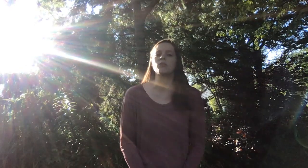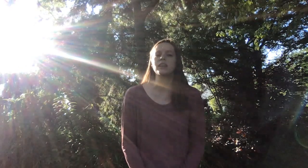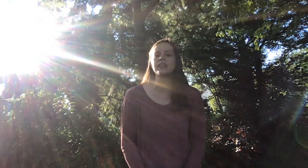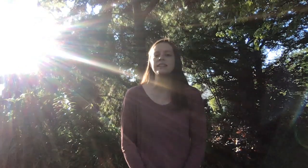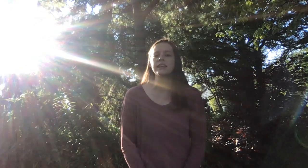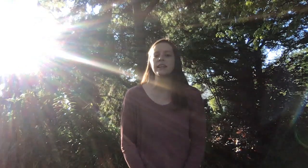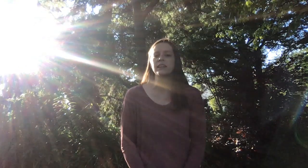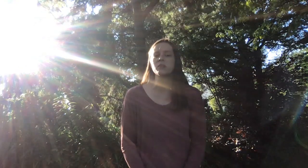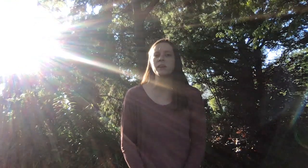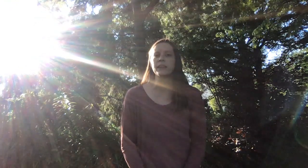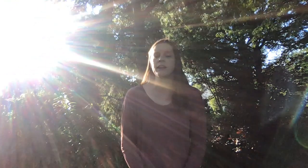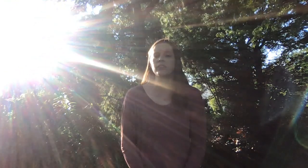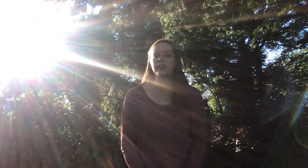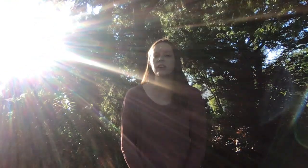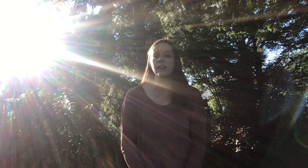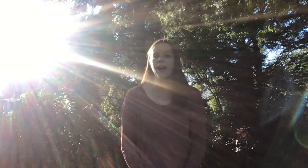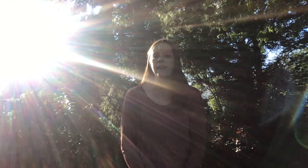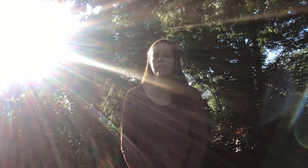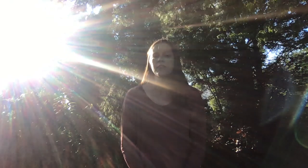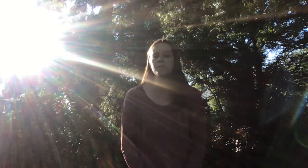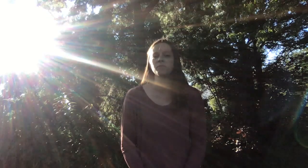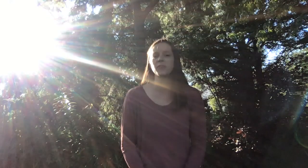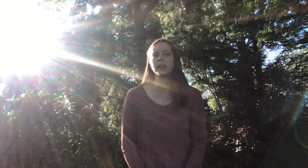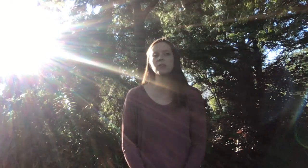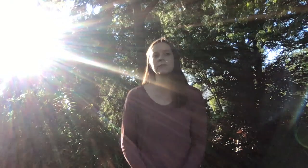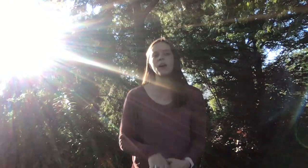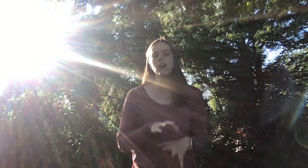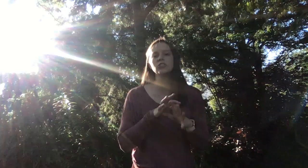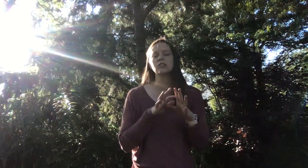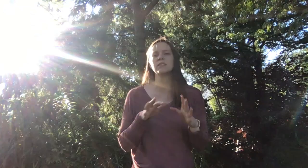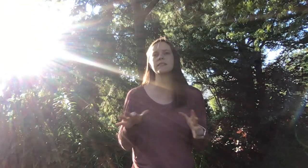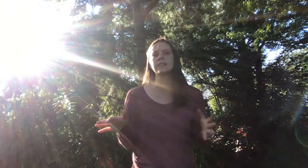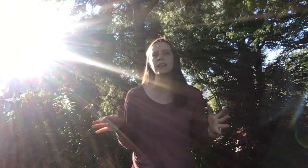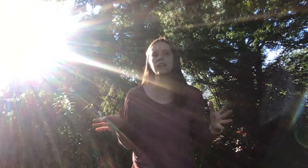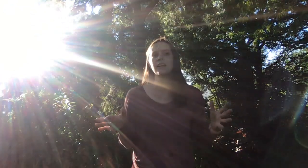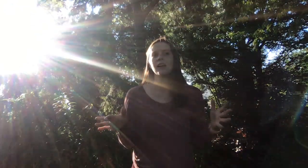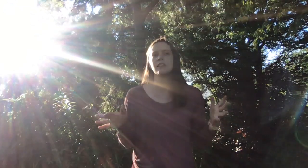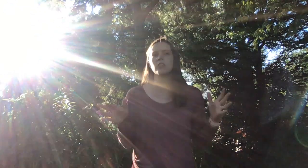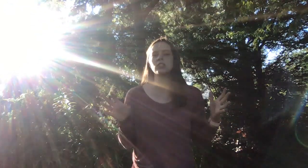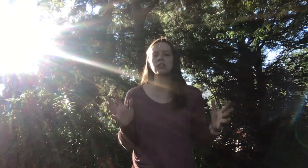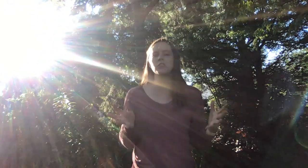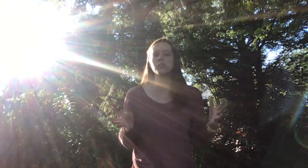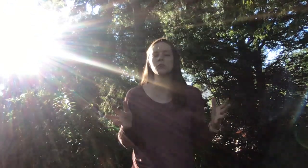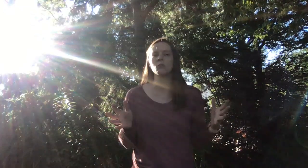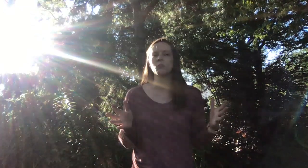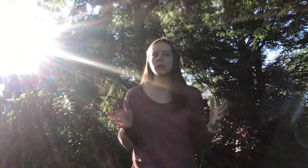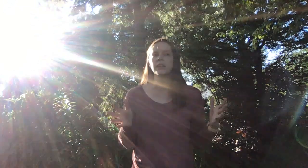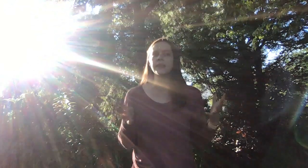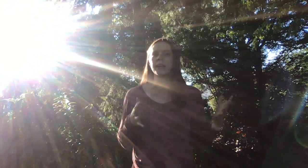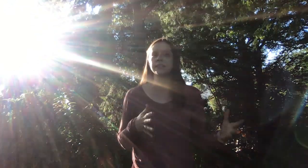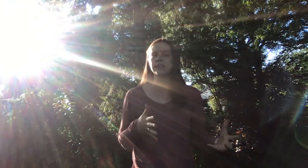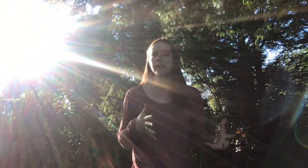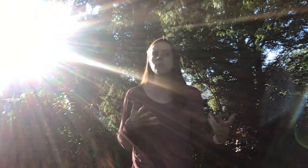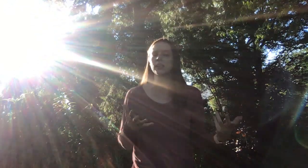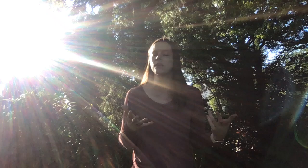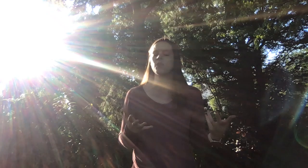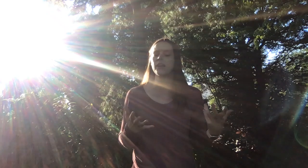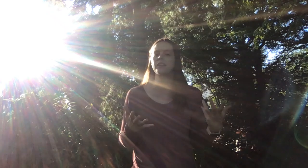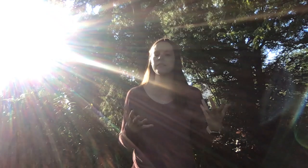really sick a little bit later in her life. And it was while she was sick that she knew that that idea really was